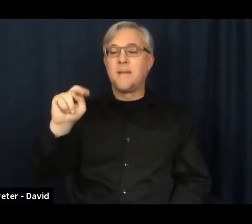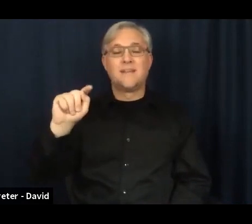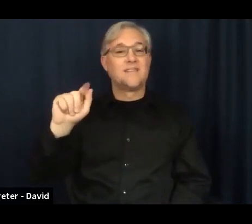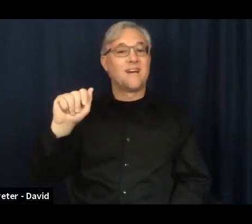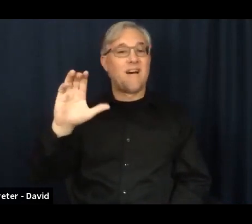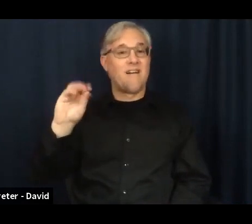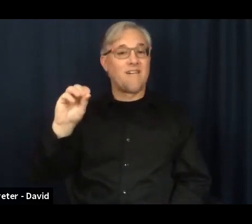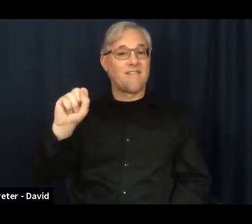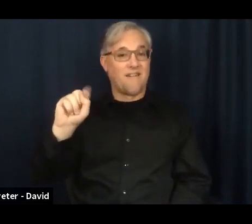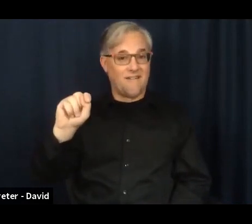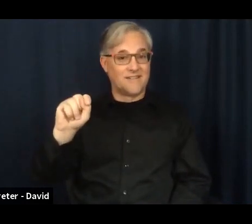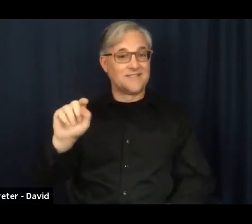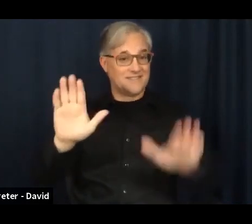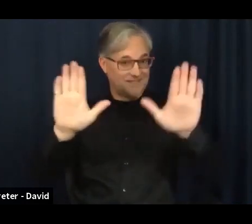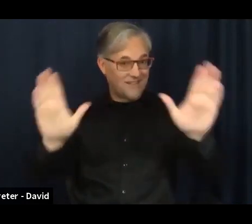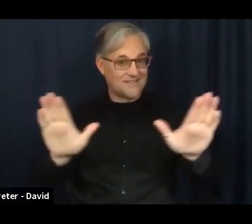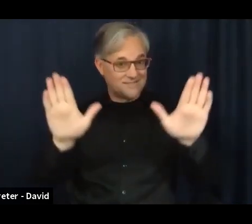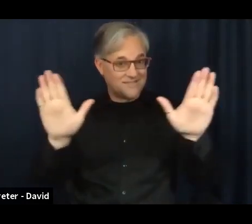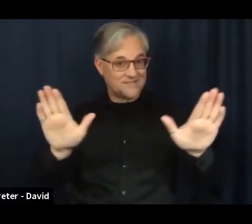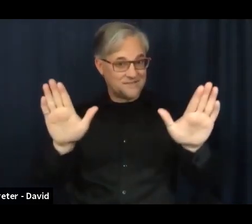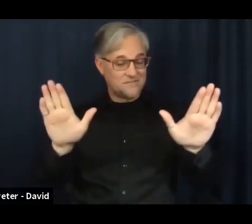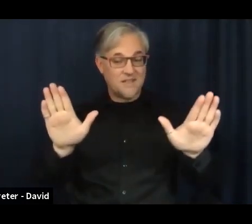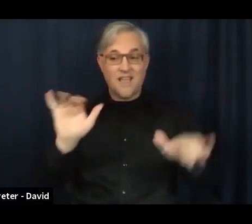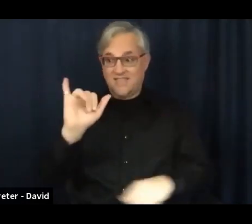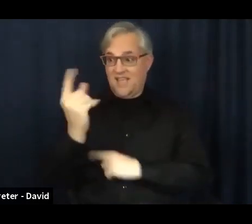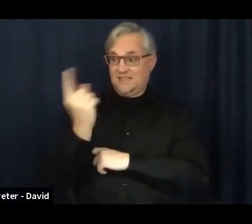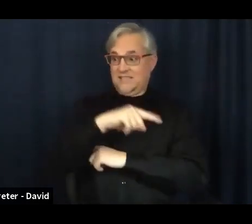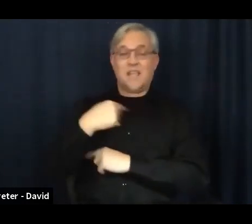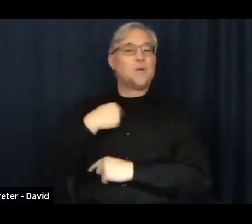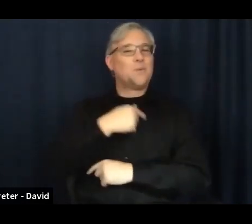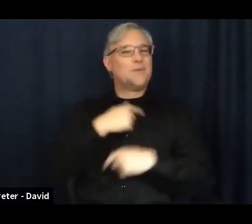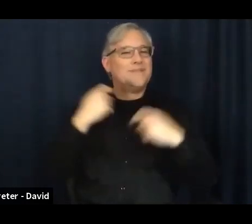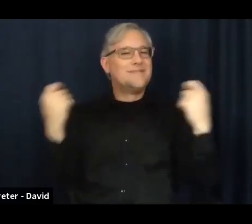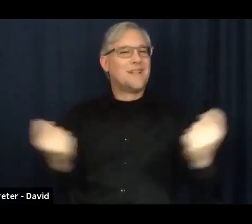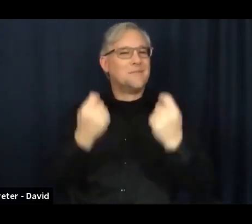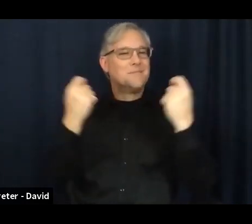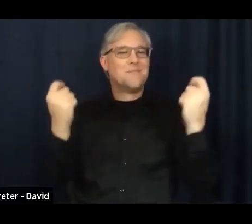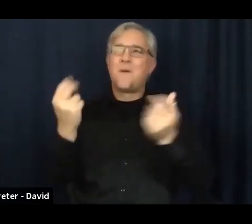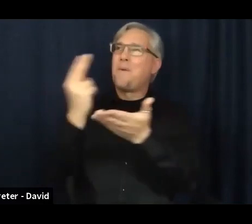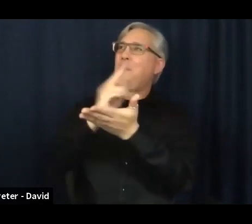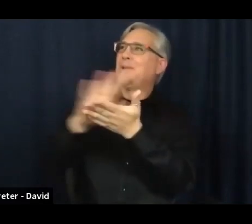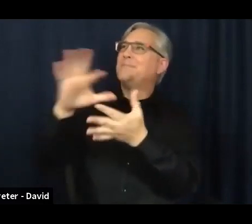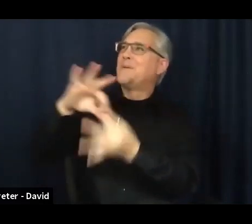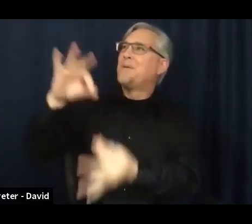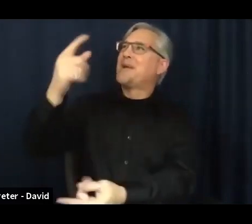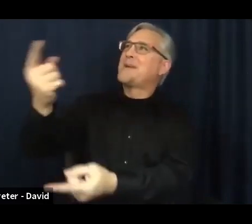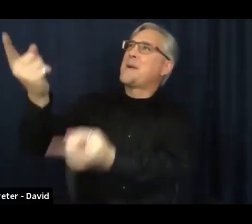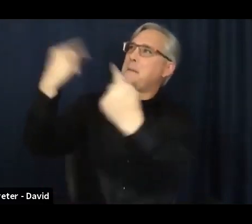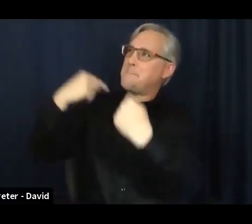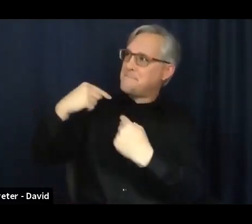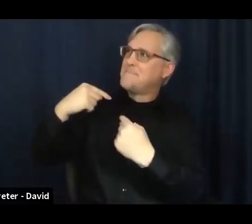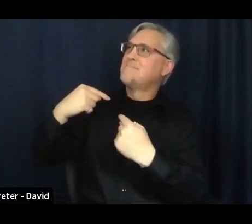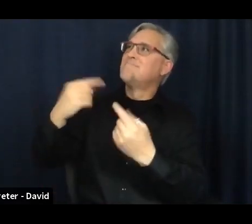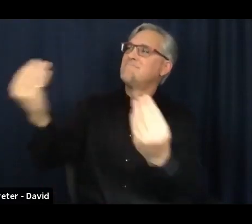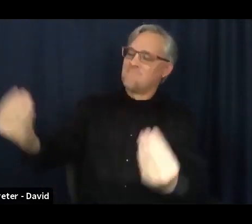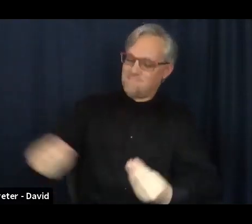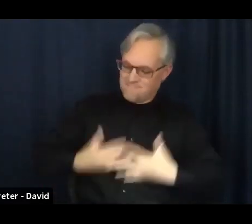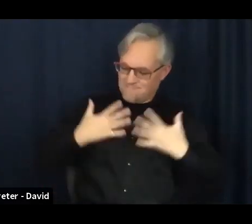Sunday that we celebrate the coming of the Holy Spirit, filling us up and empowering us and sending us out to